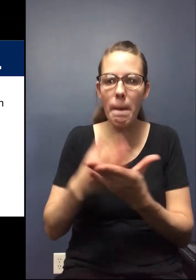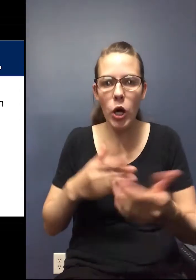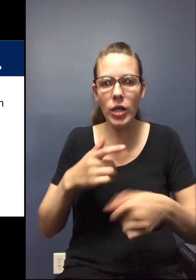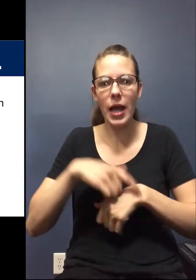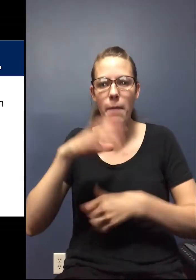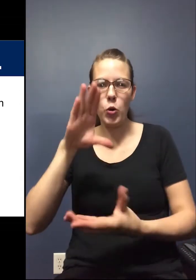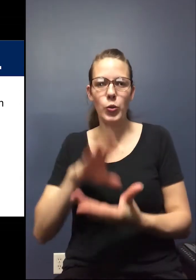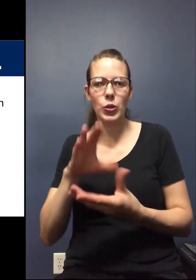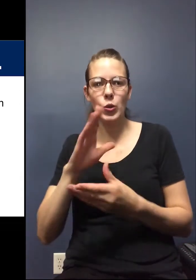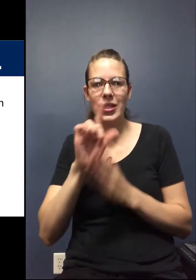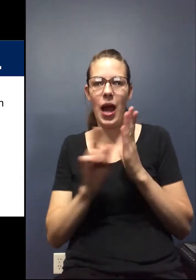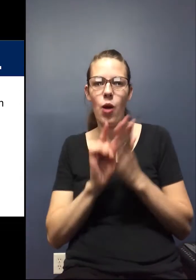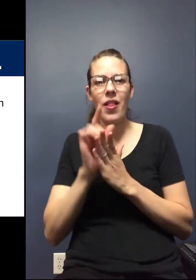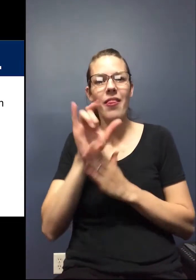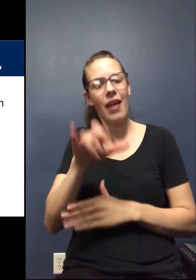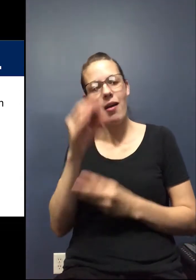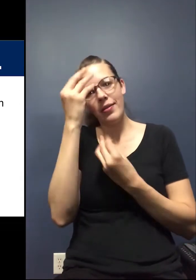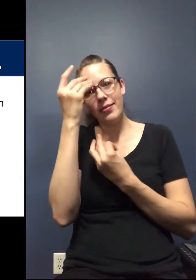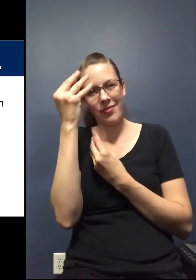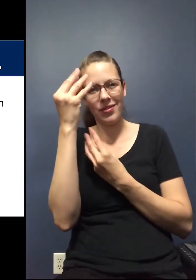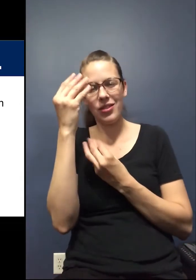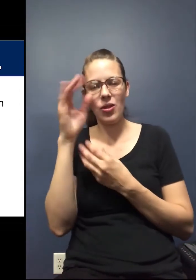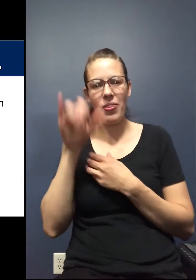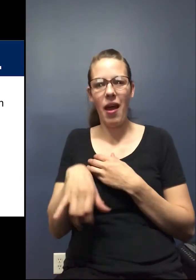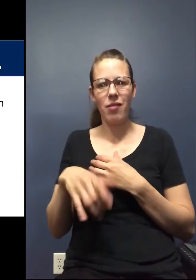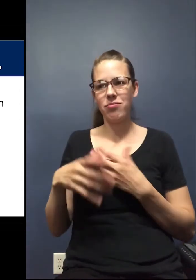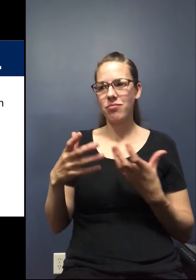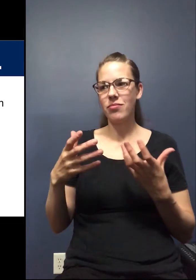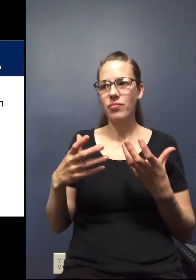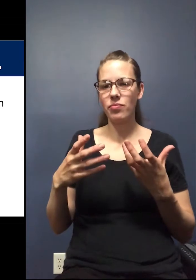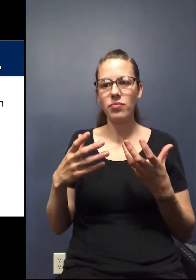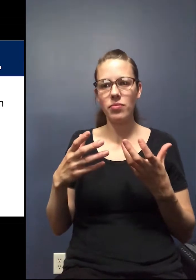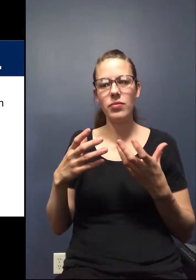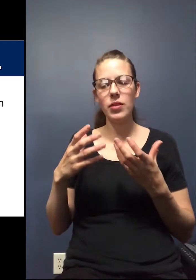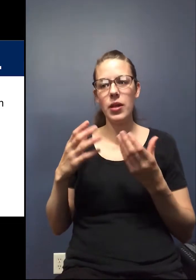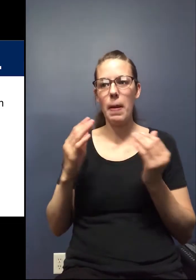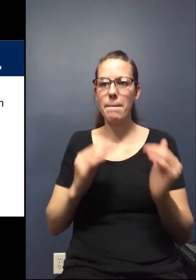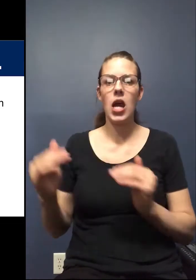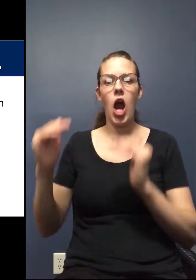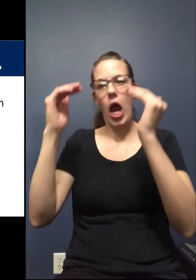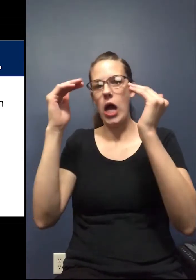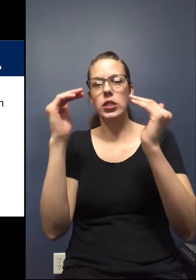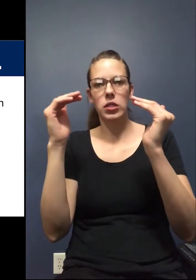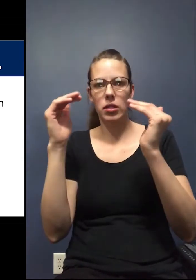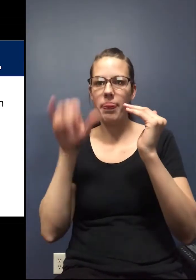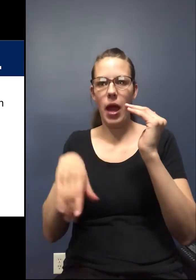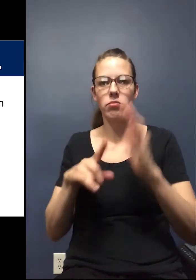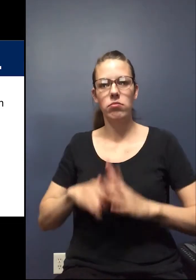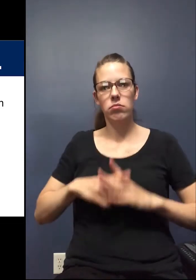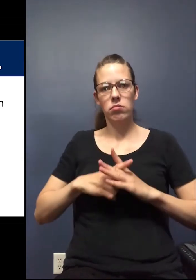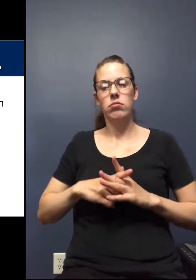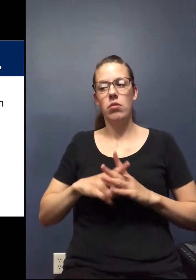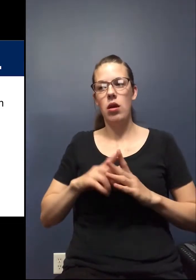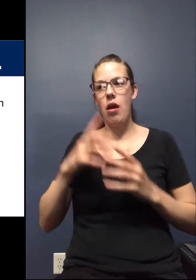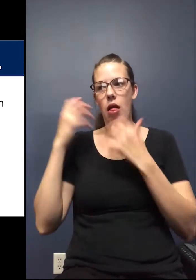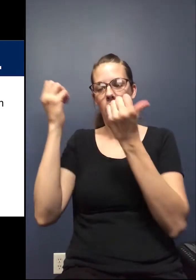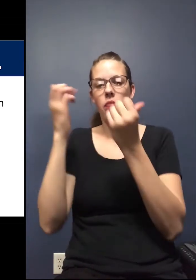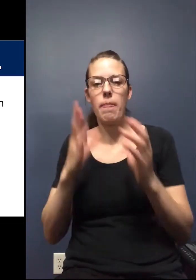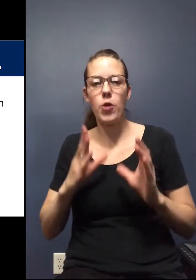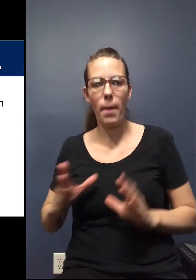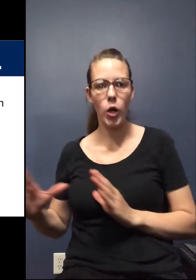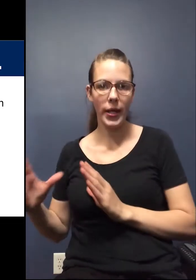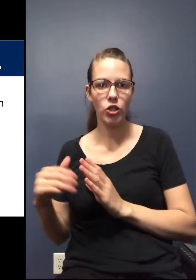-time or reduced hours. So, those are all considerations that kind of go beyond just the initial kind of health